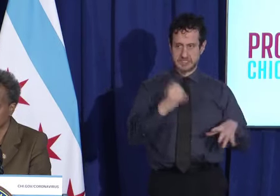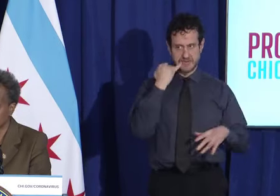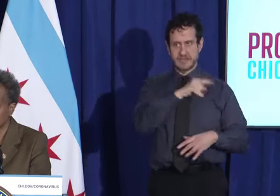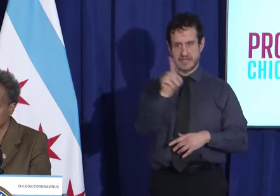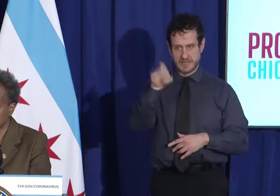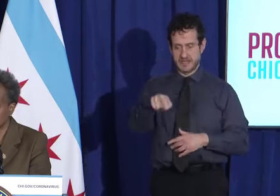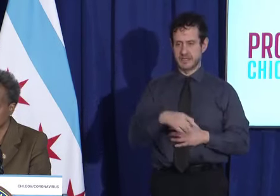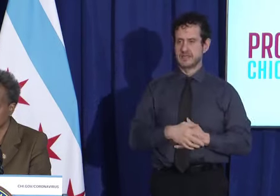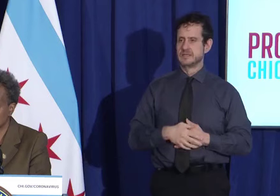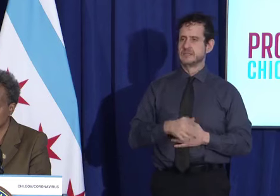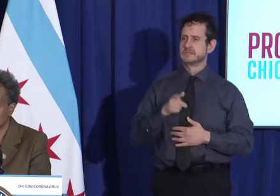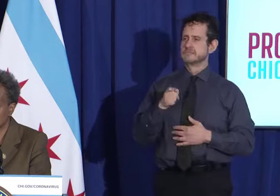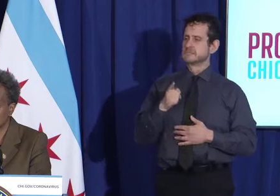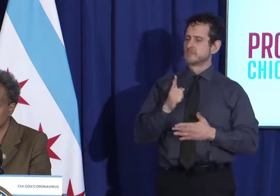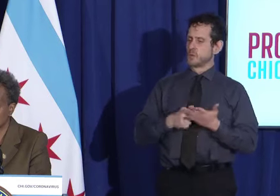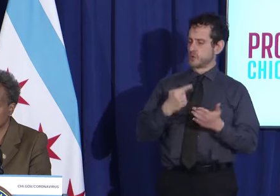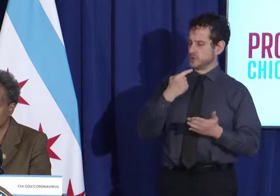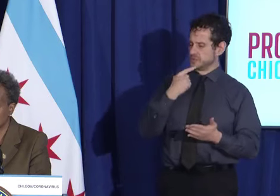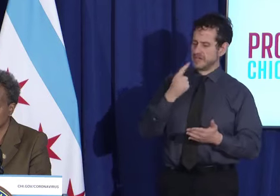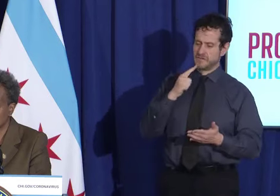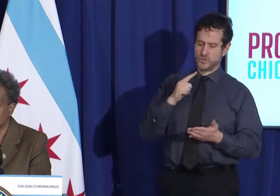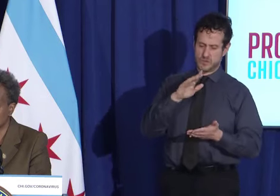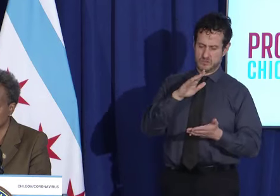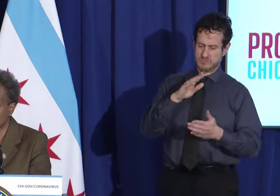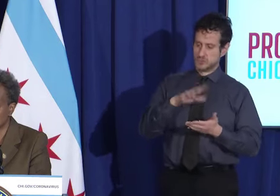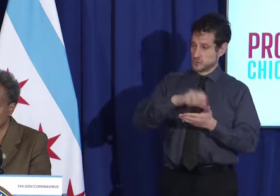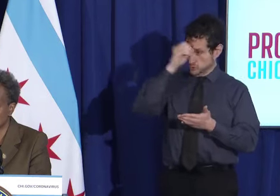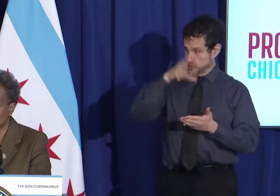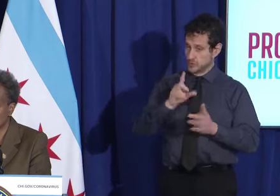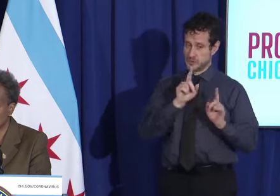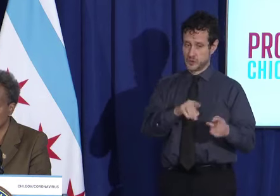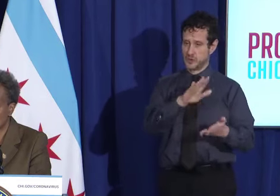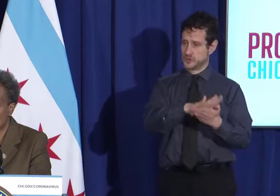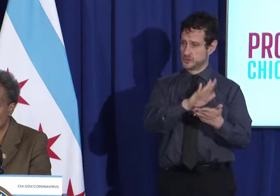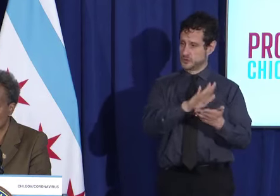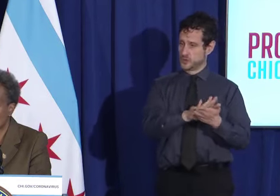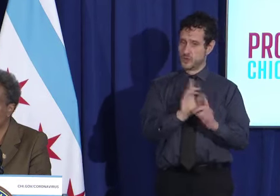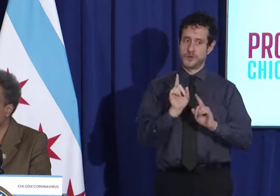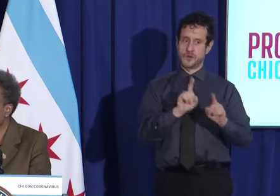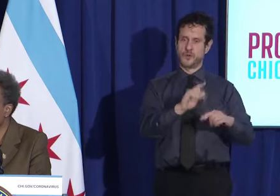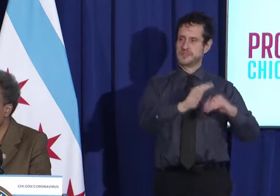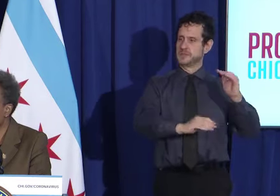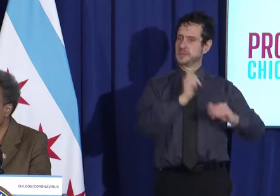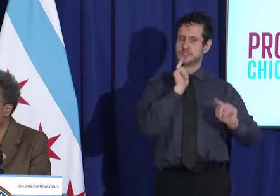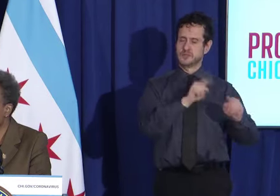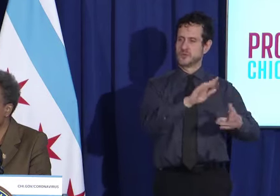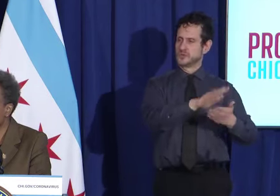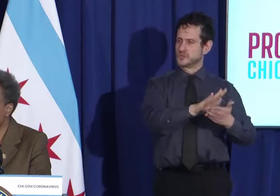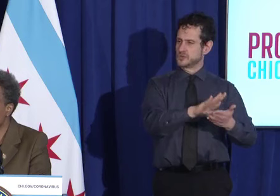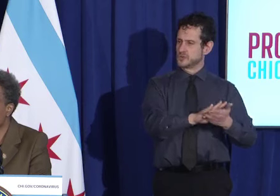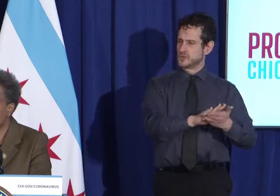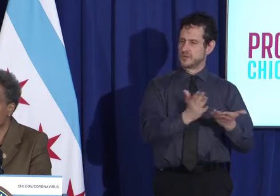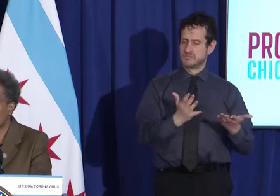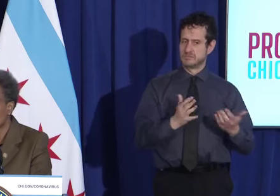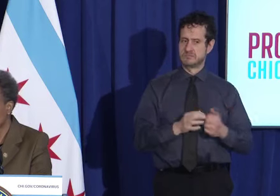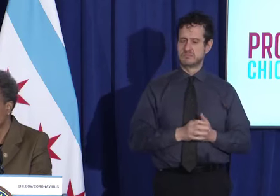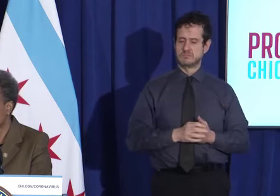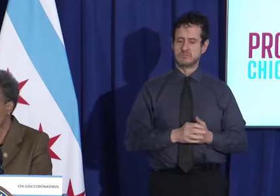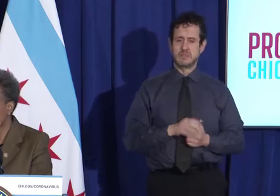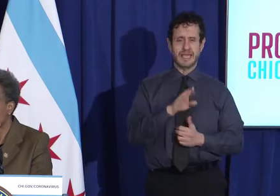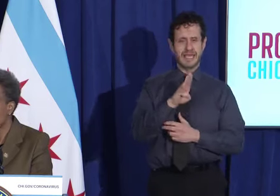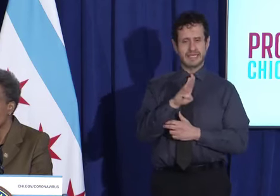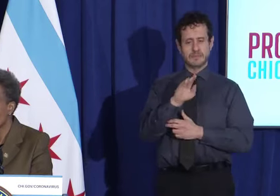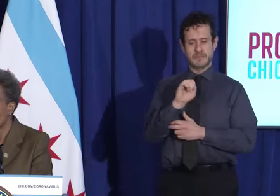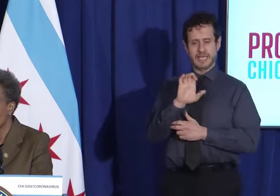advisory mean for students going to school in person, and what has workplace enforcement been like? Has BACP taken